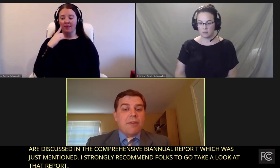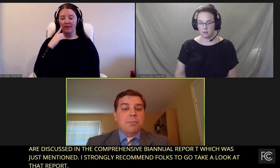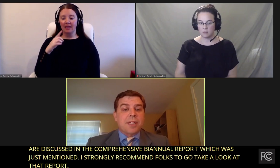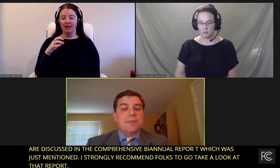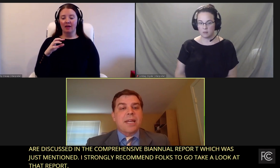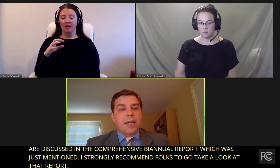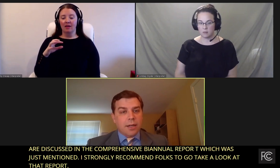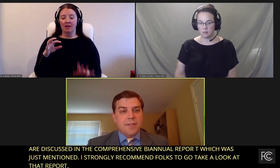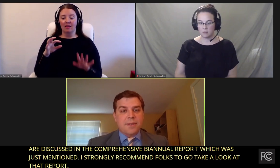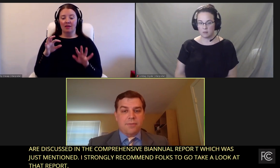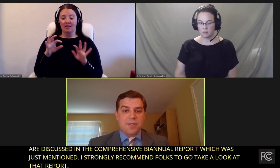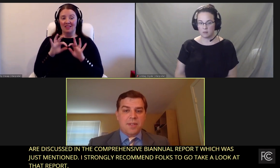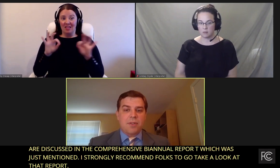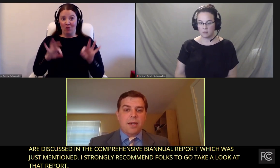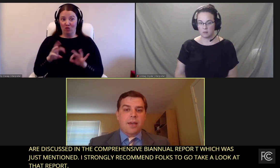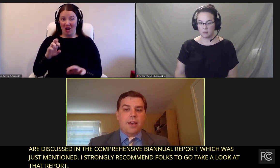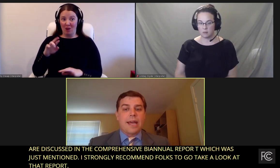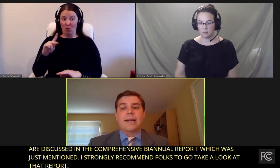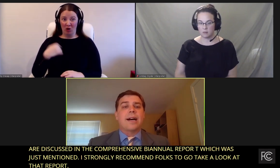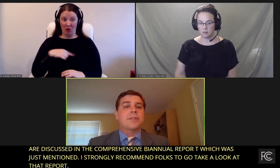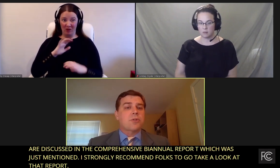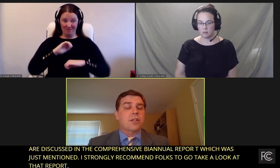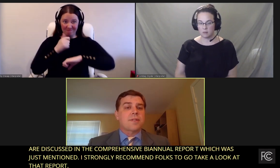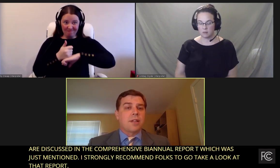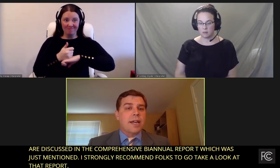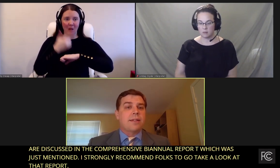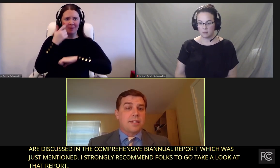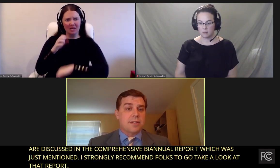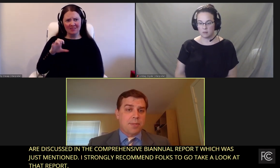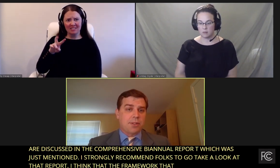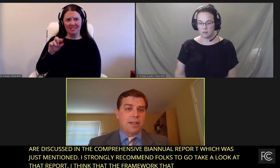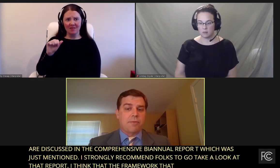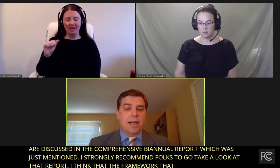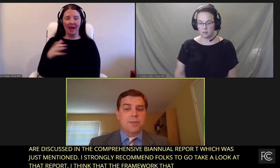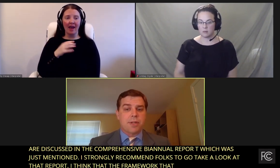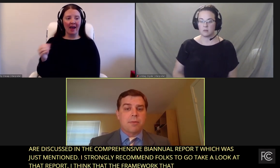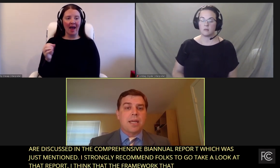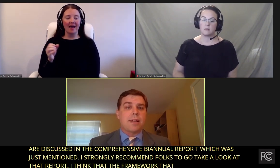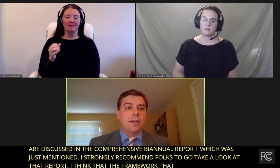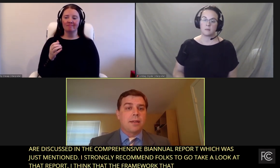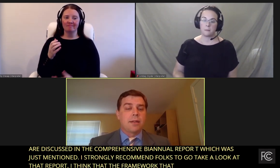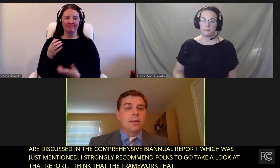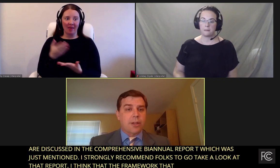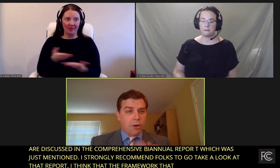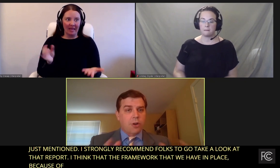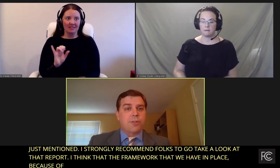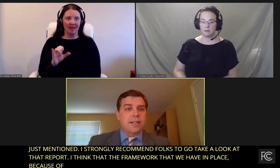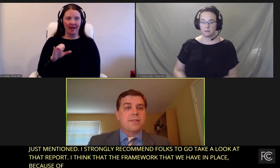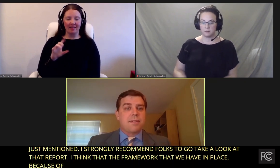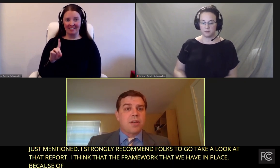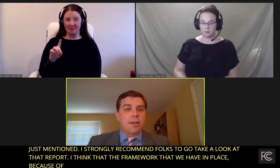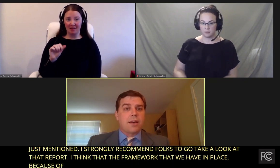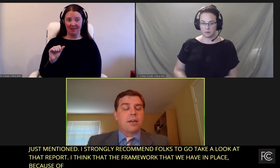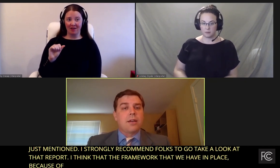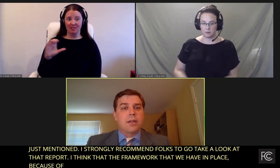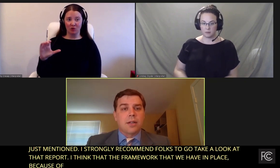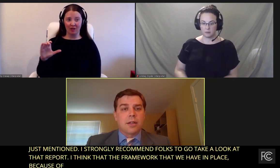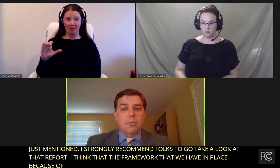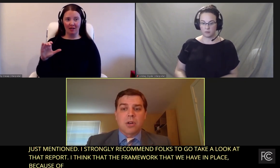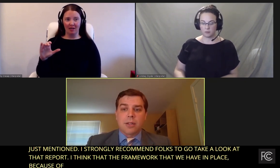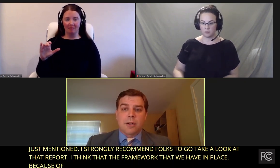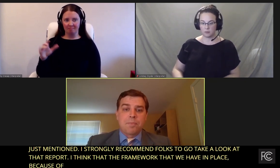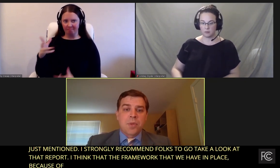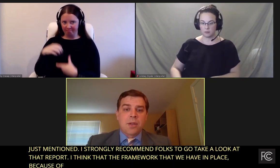framework we have in place because of the CVAA and constructs like the Disability Advisory Committee that are under that CVAA